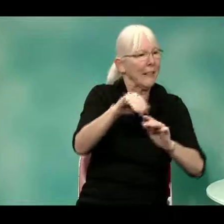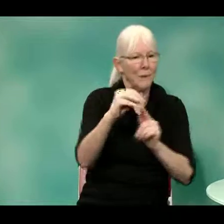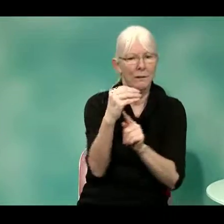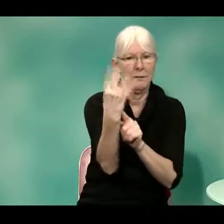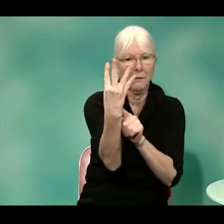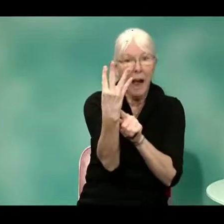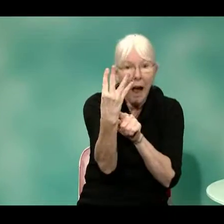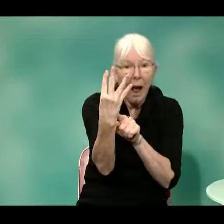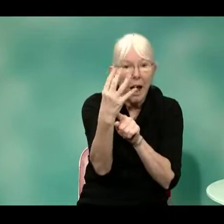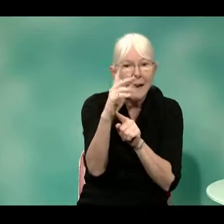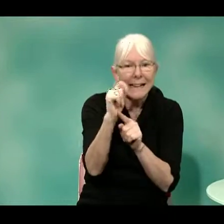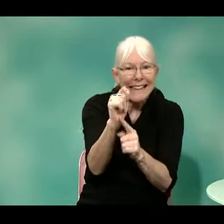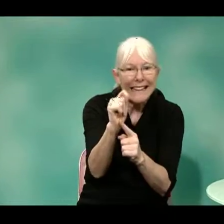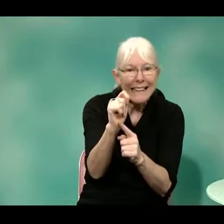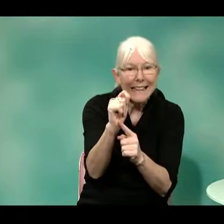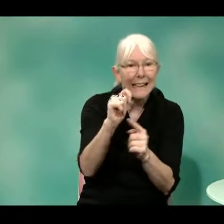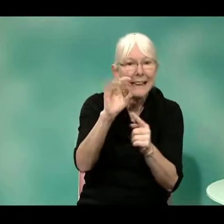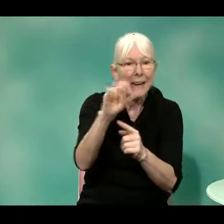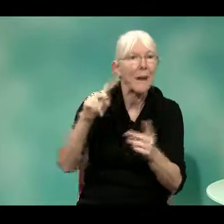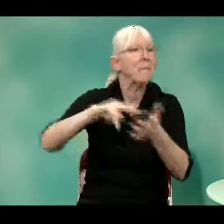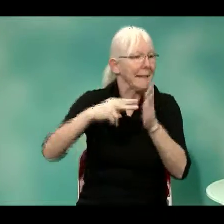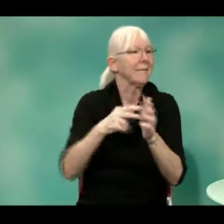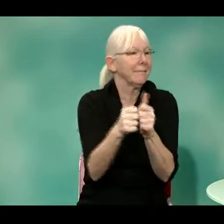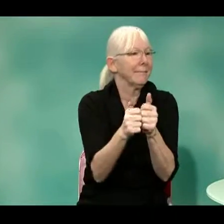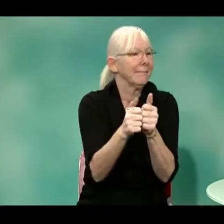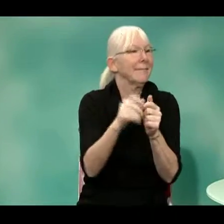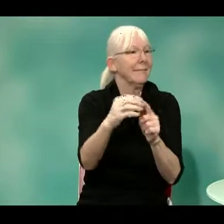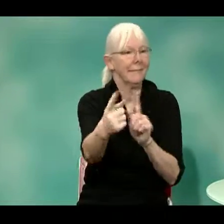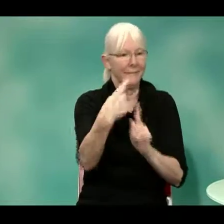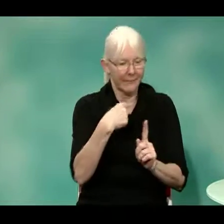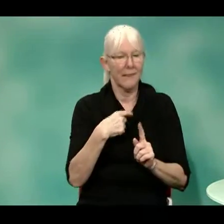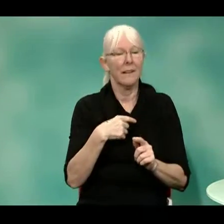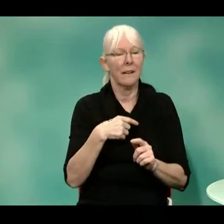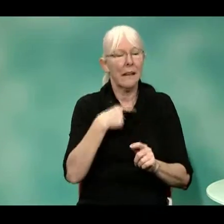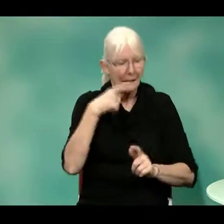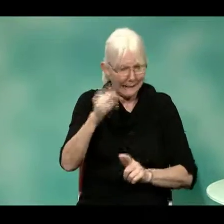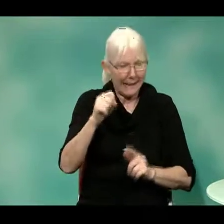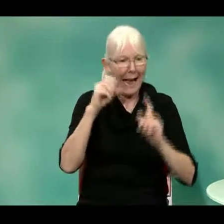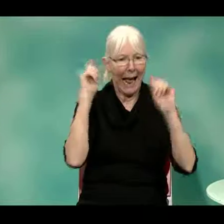to an operator for that. And they, soon enough, they got an alert that said T911, meaning text.